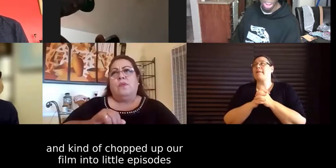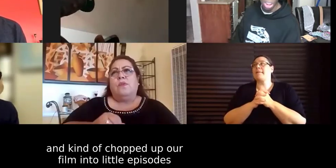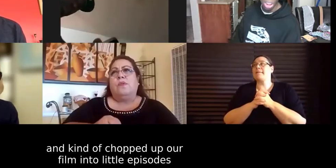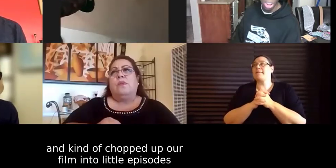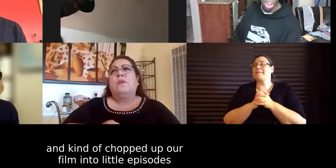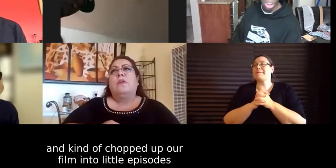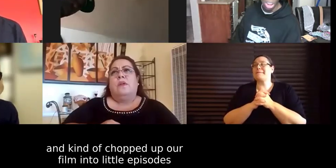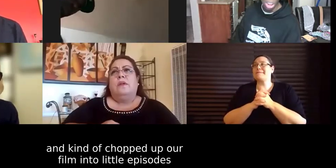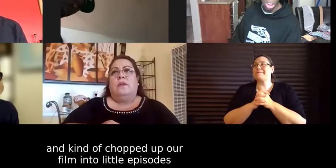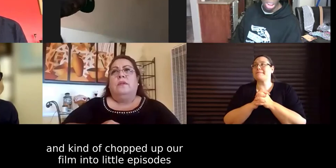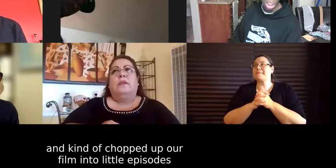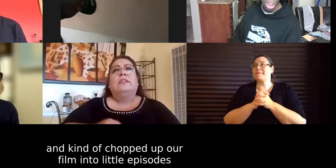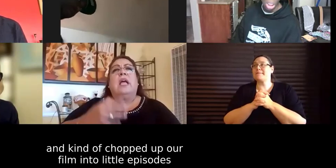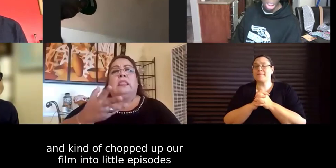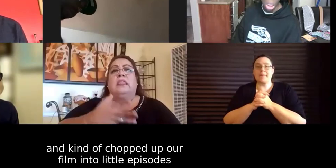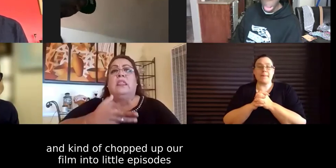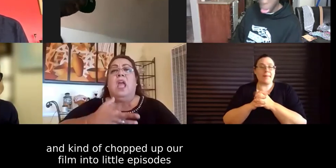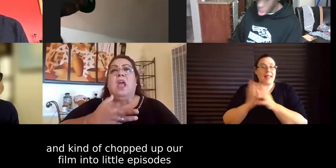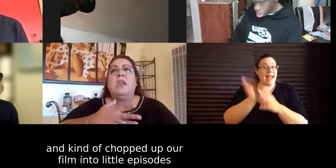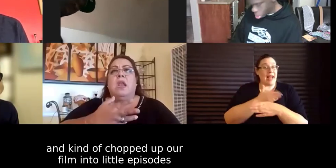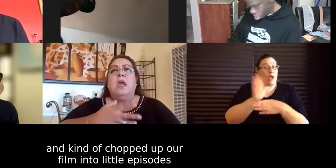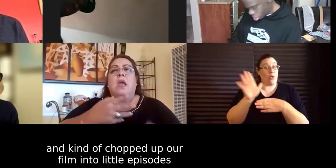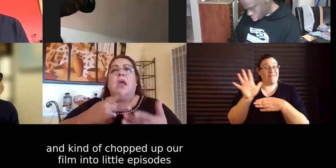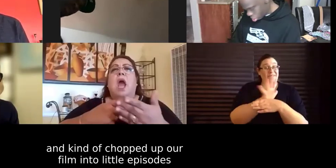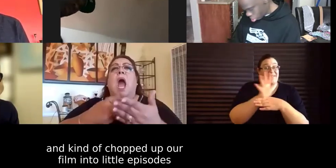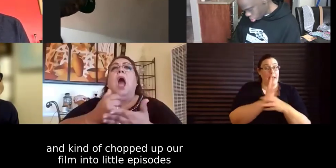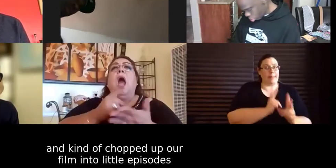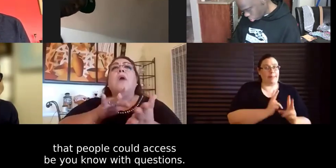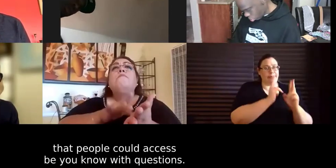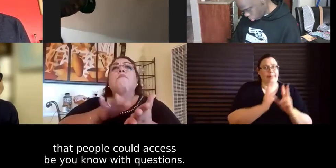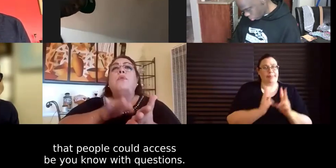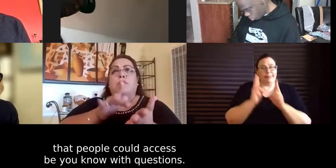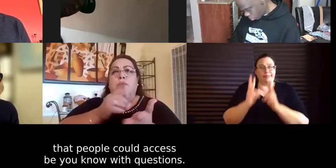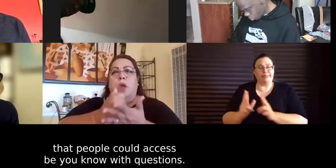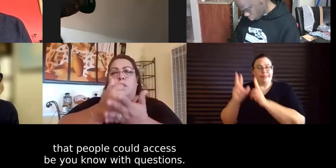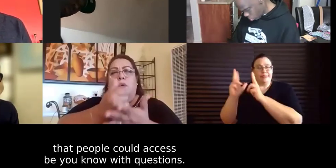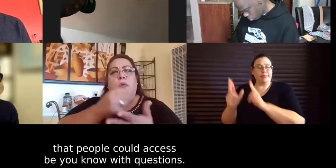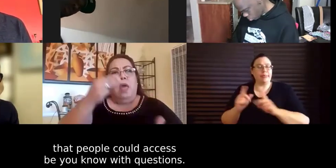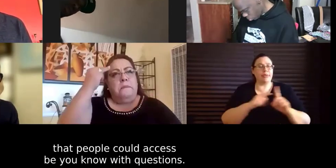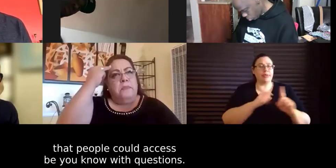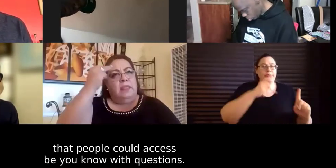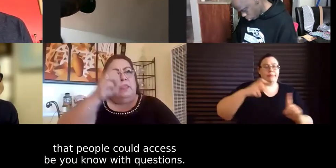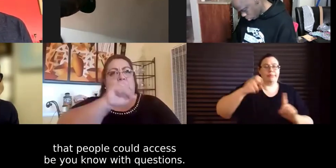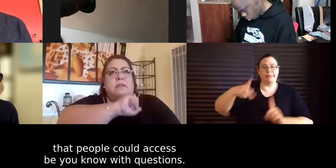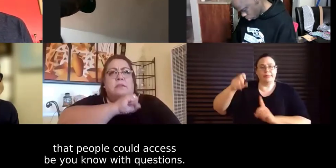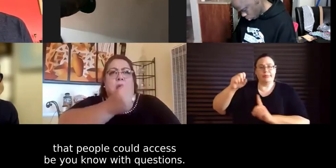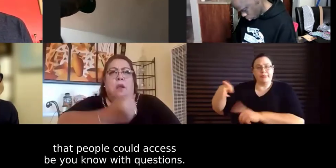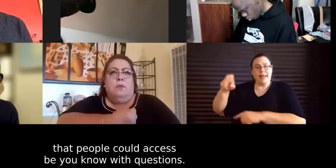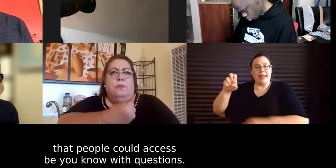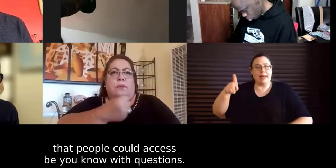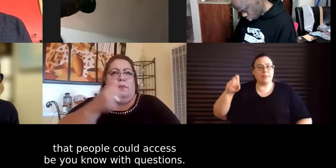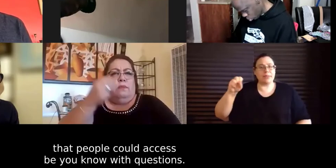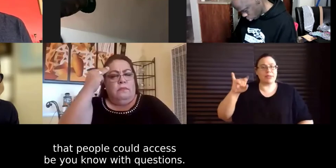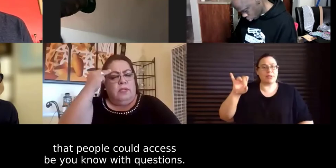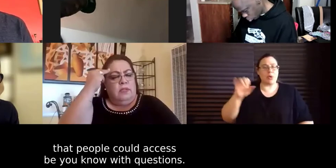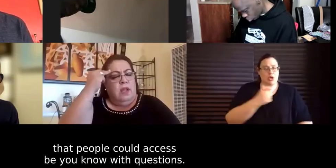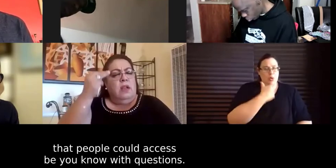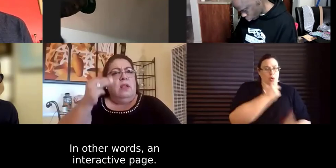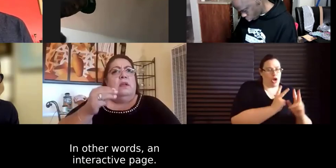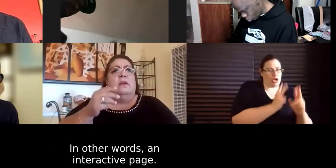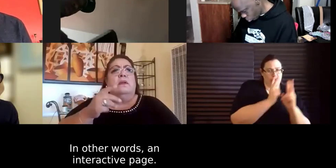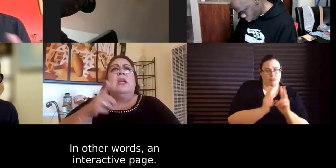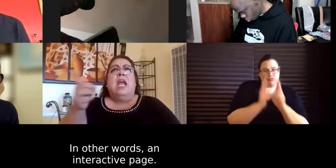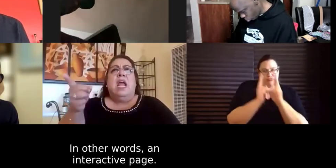kind of chopped up our film into little episodes that people could access with you know with